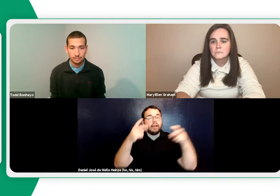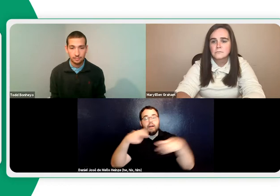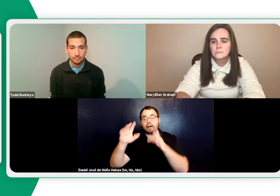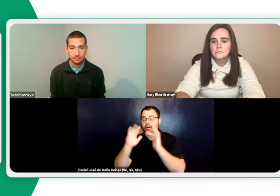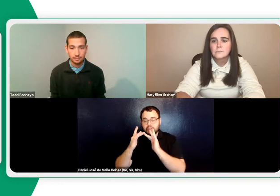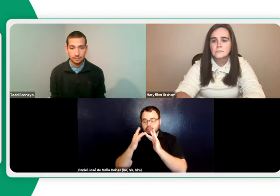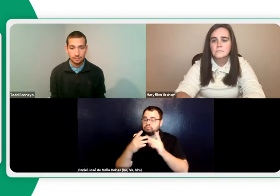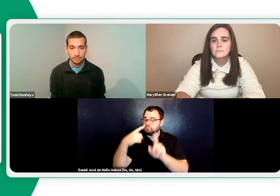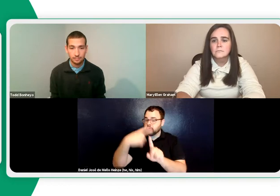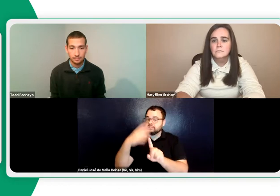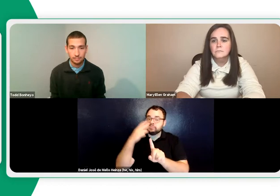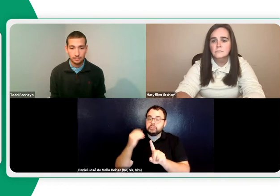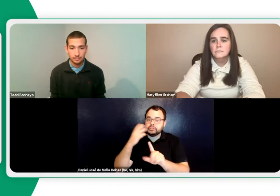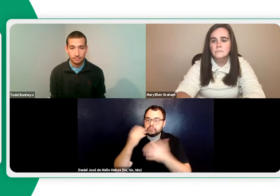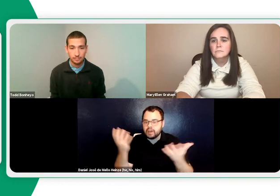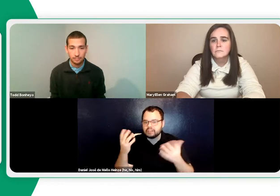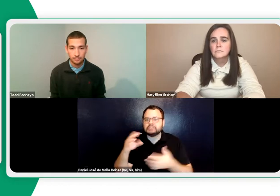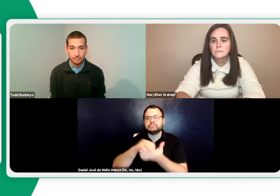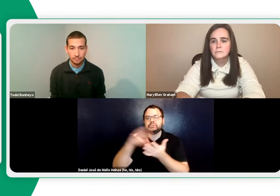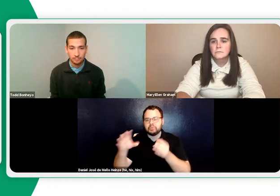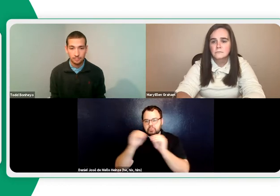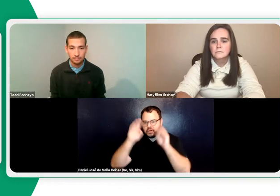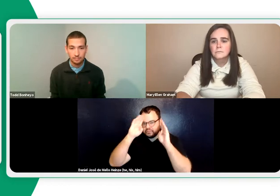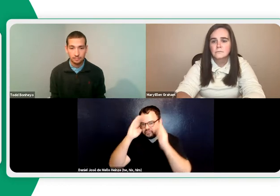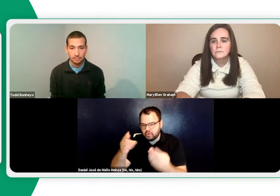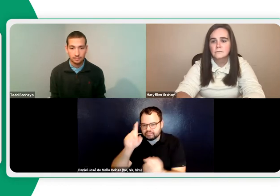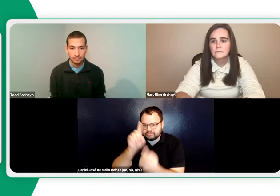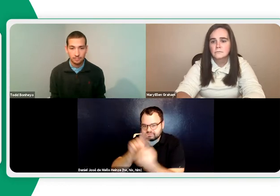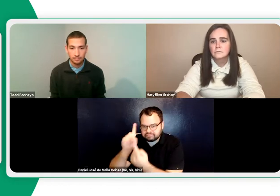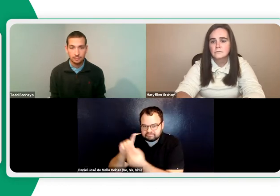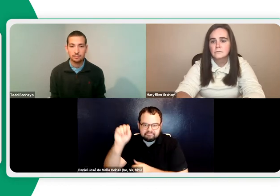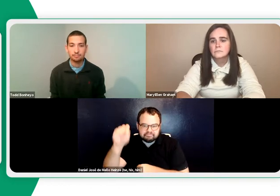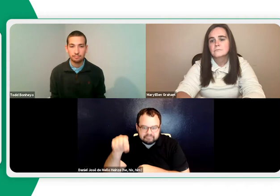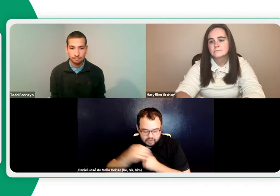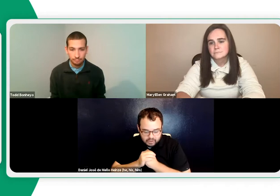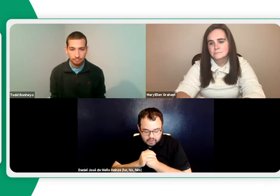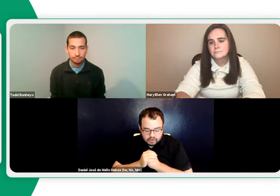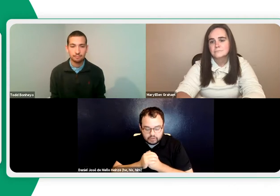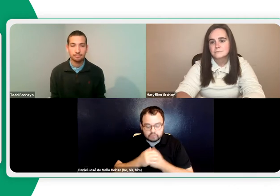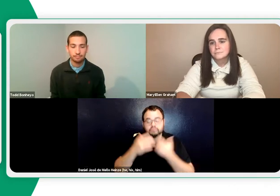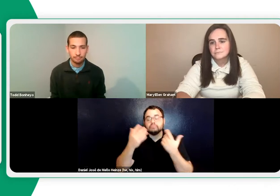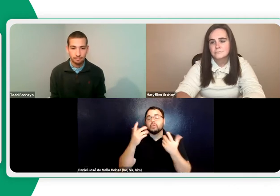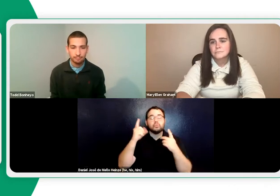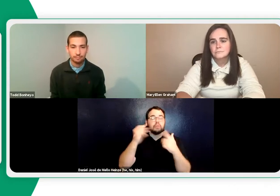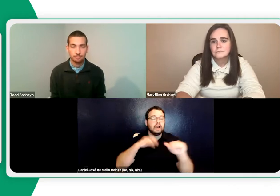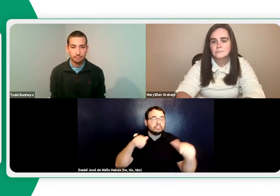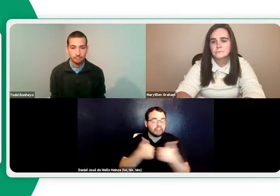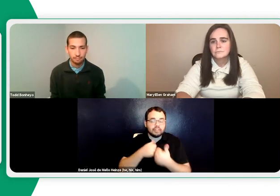I did have a positive experience in class, and we made it a positive experience online by giving students more